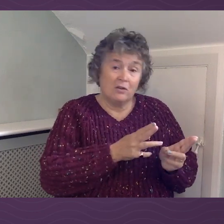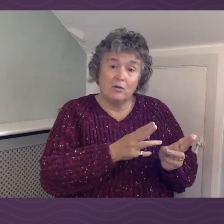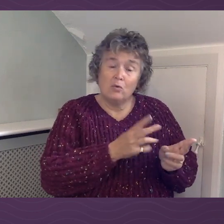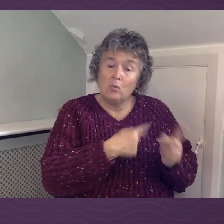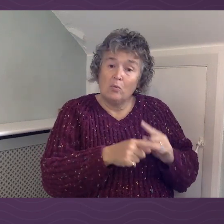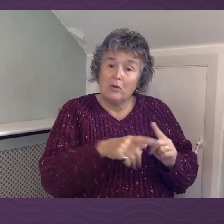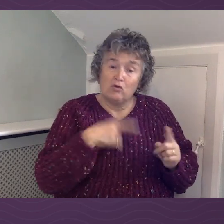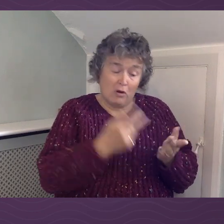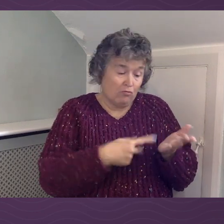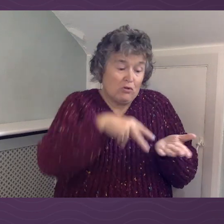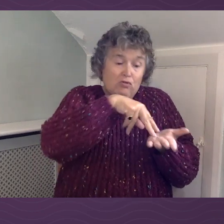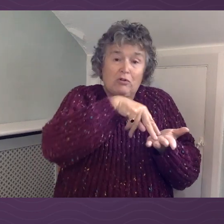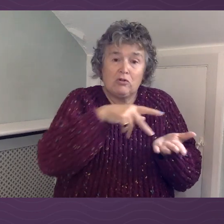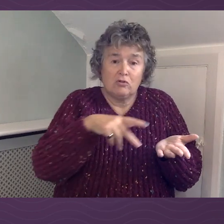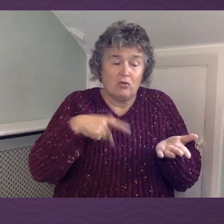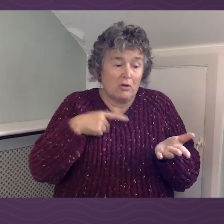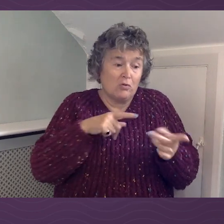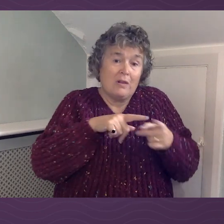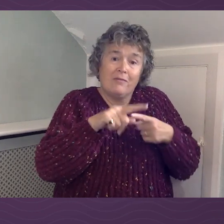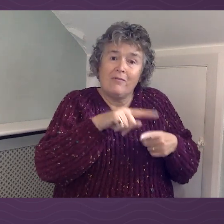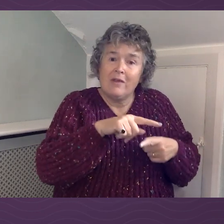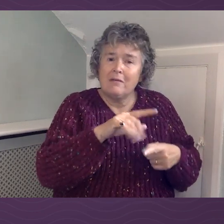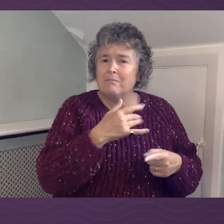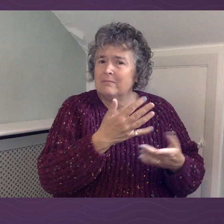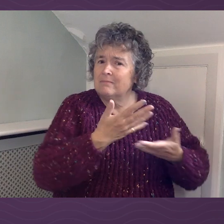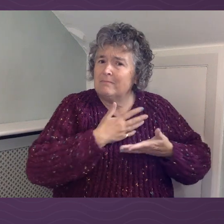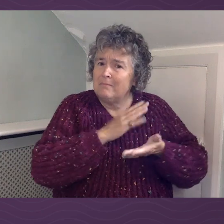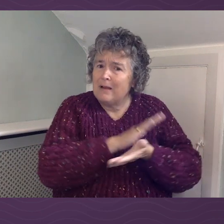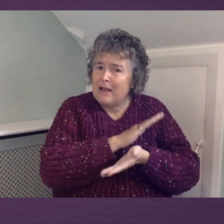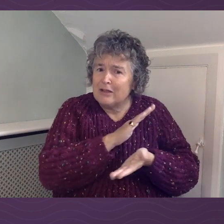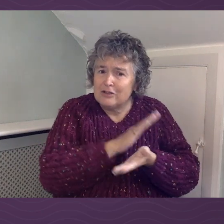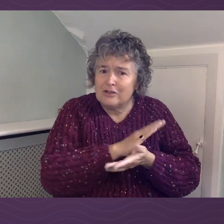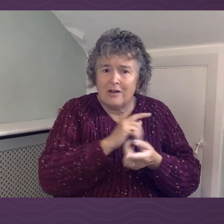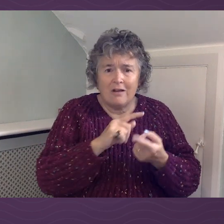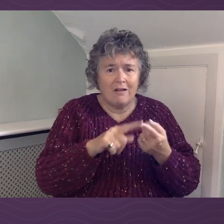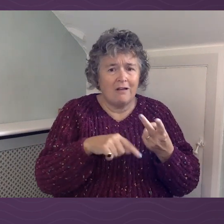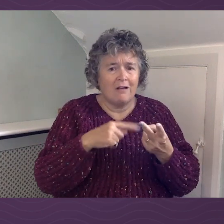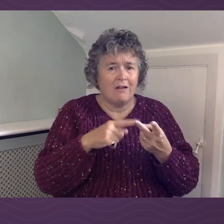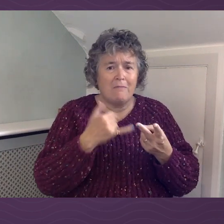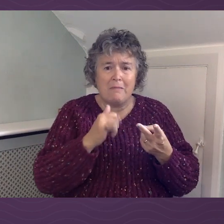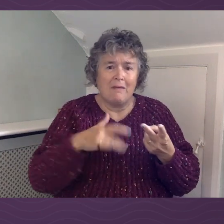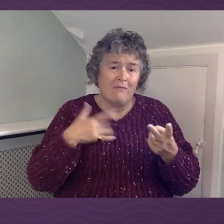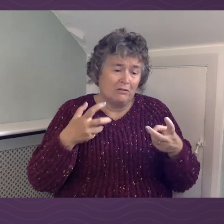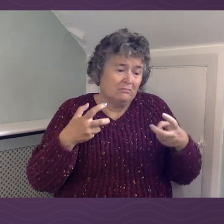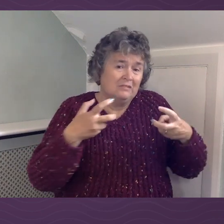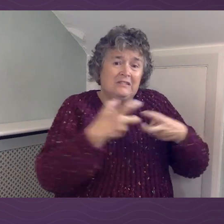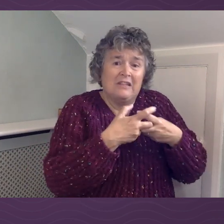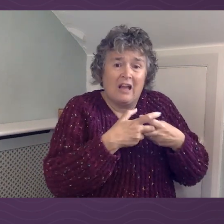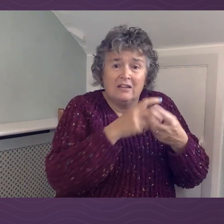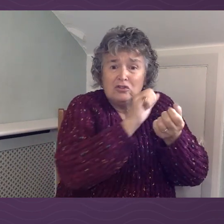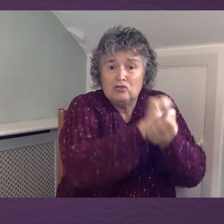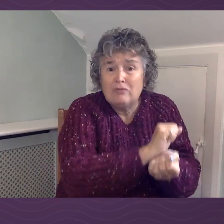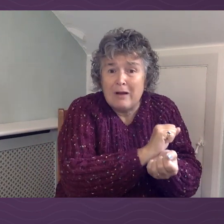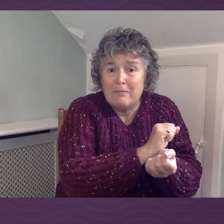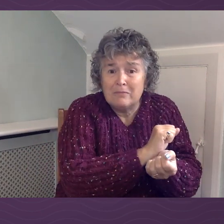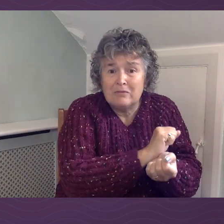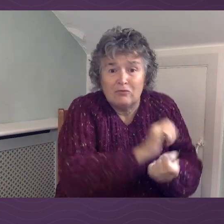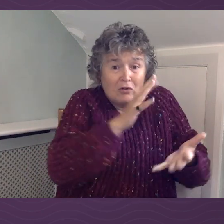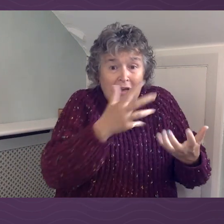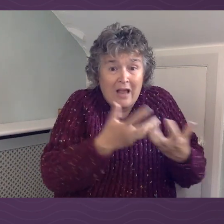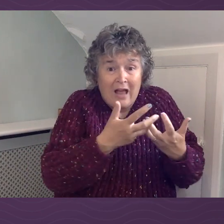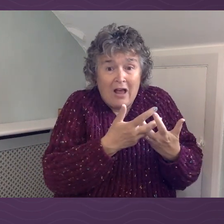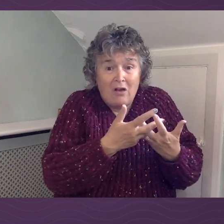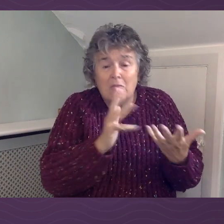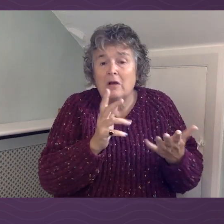and live in it, sometimes because we take pleasure from it, sometimes because we don't know how to break free from it. But